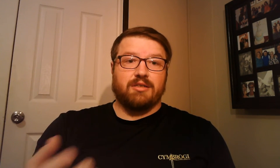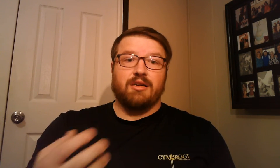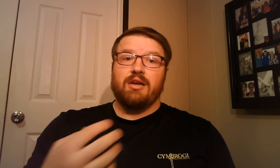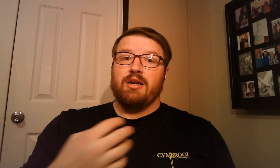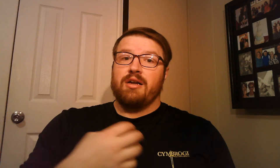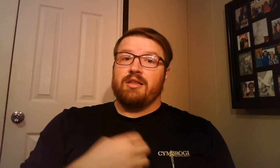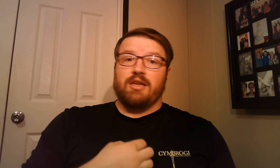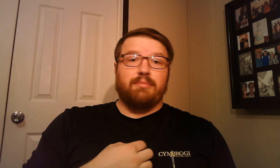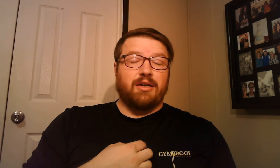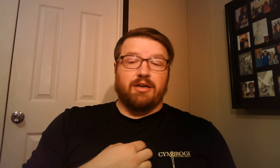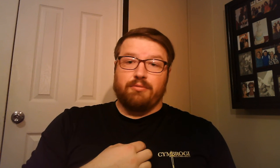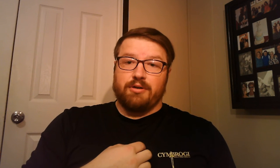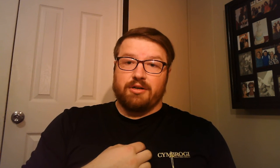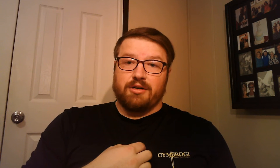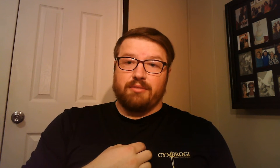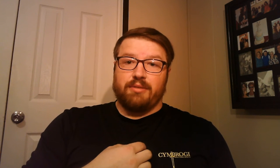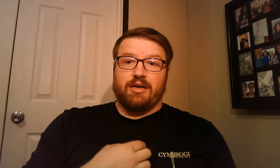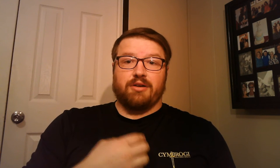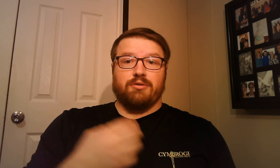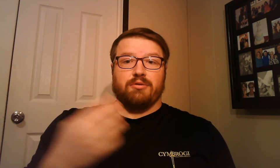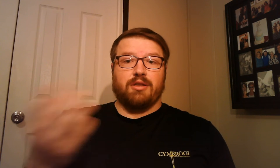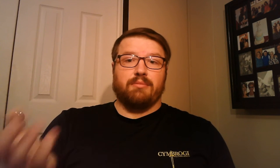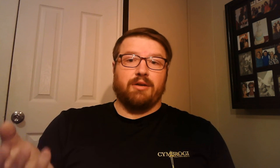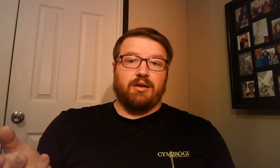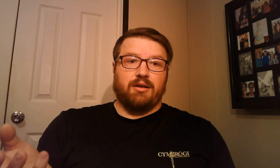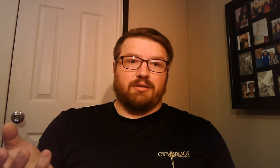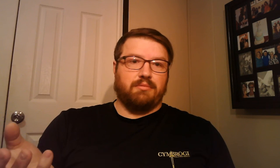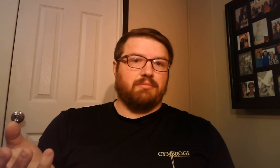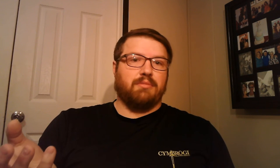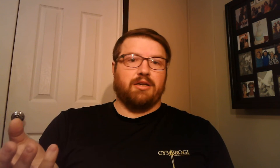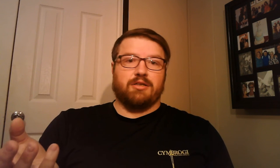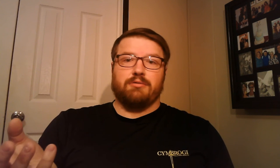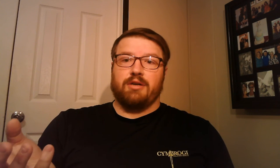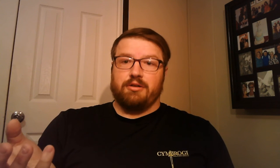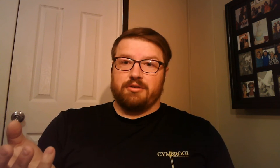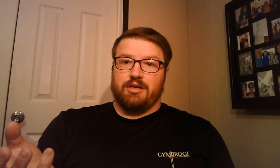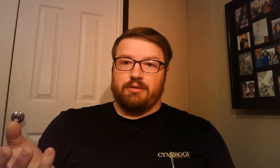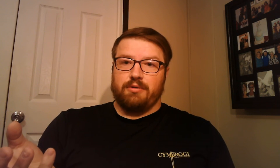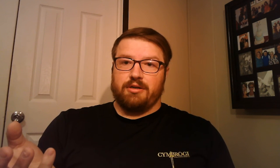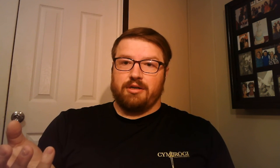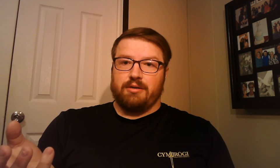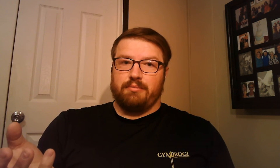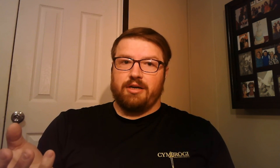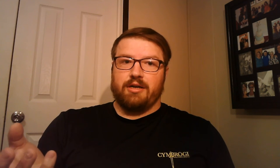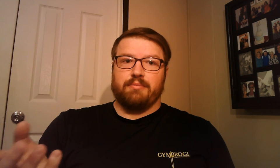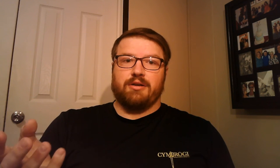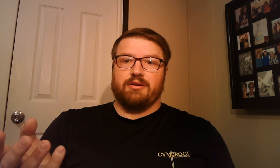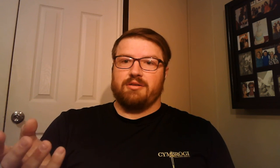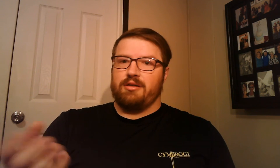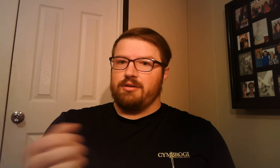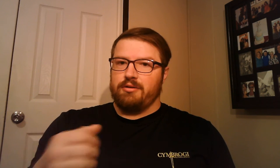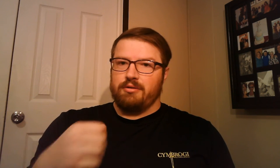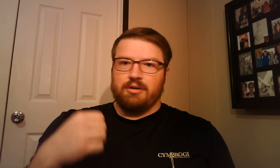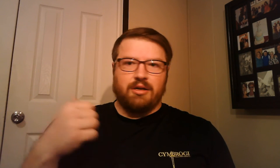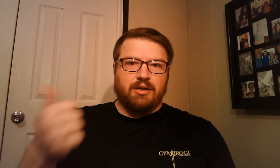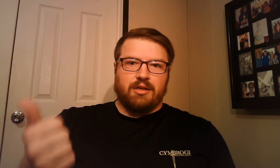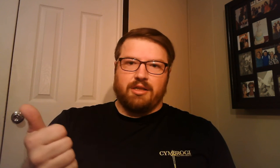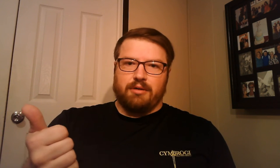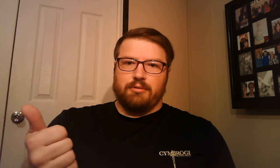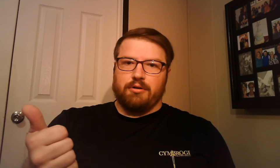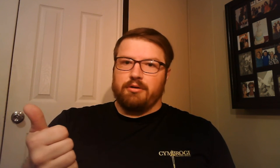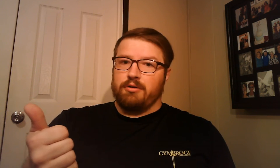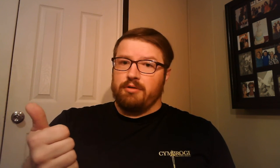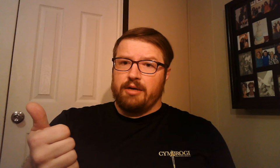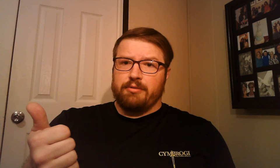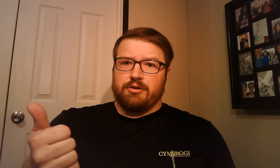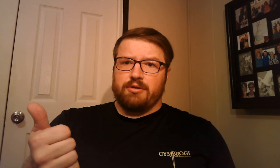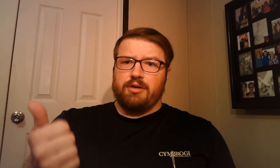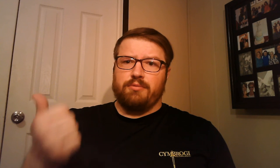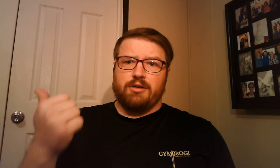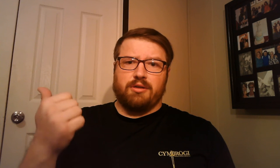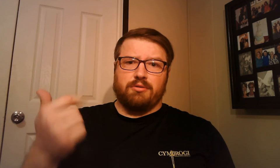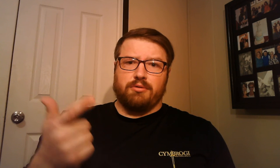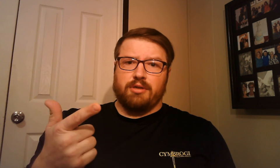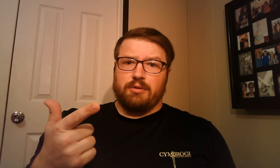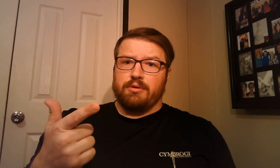they may not want to come back or they may make someone else not want to come back because either they were crap to train with or they were